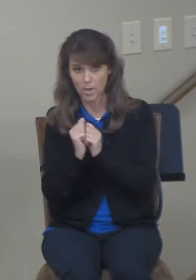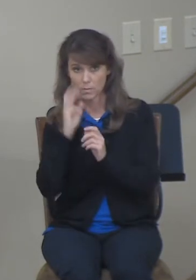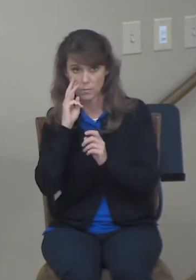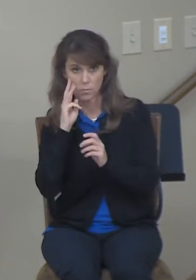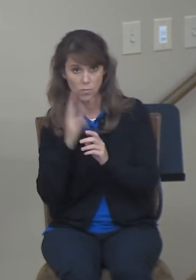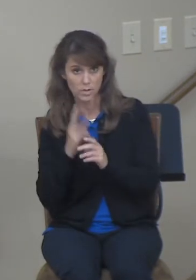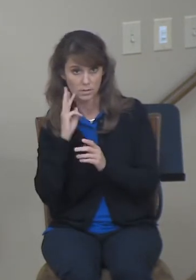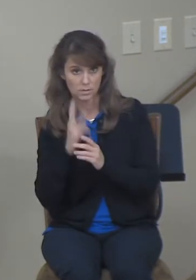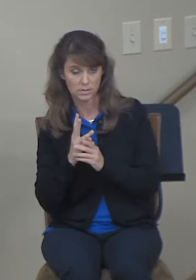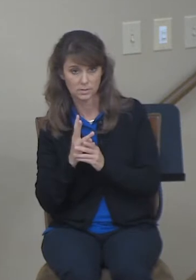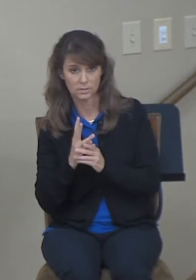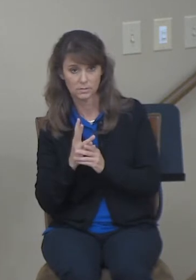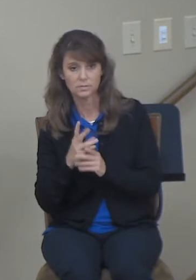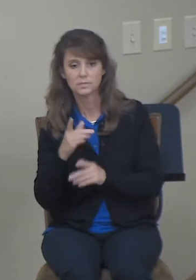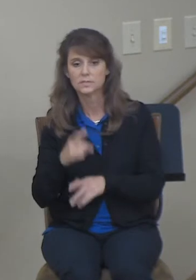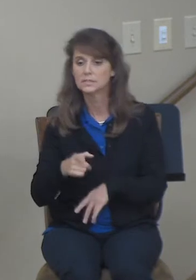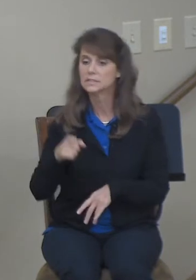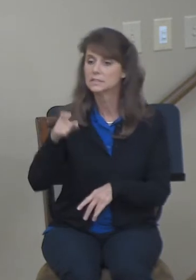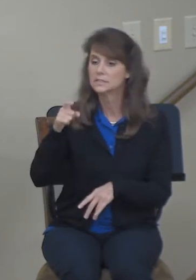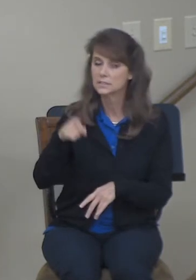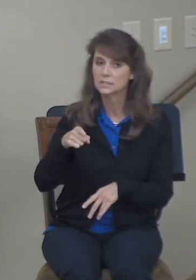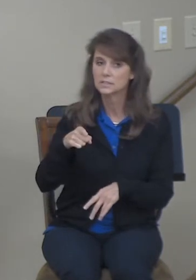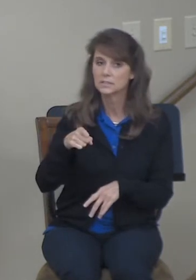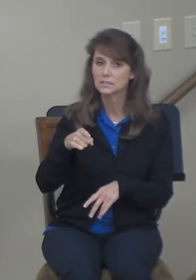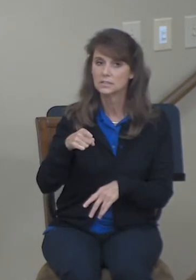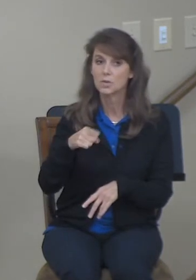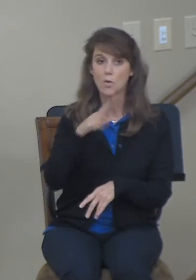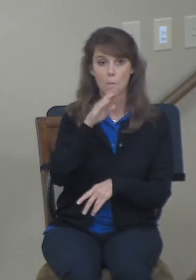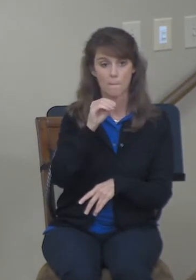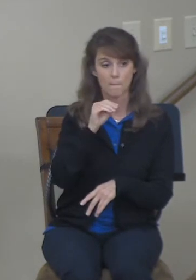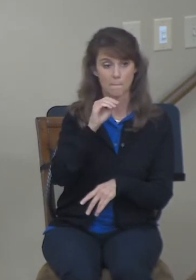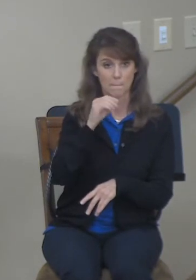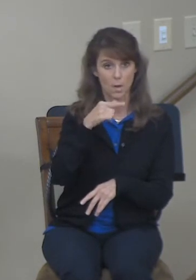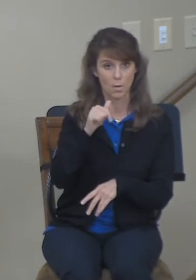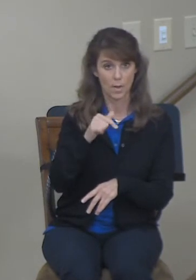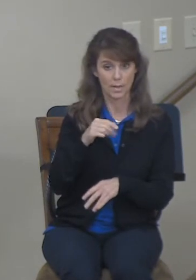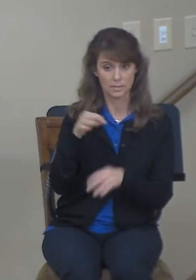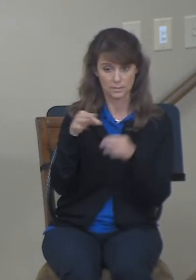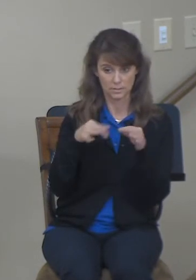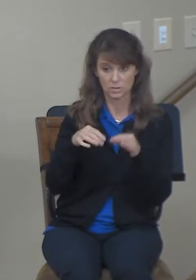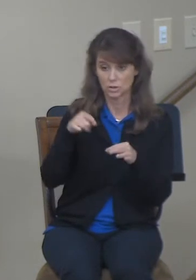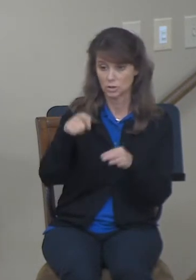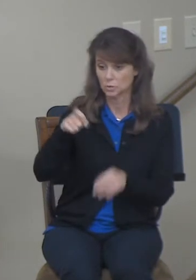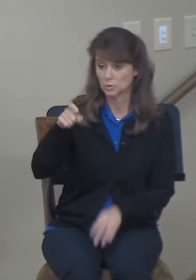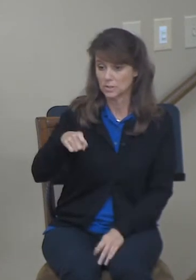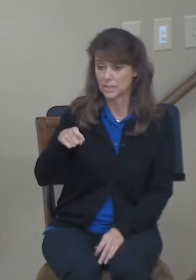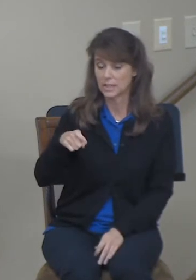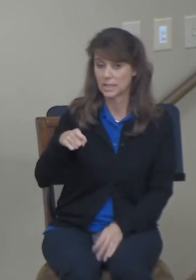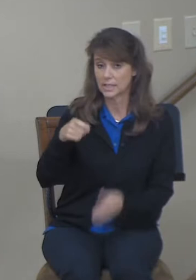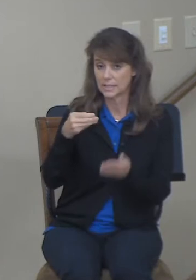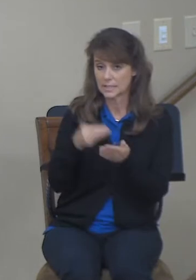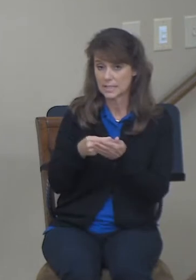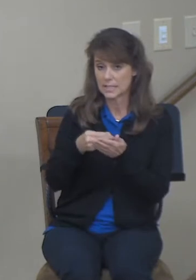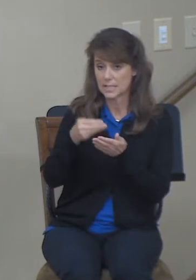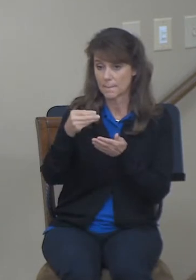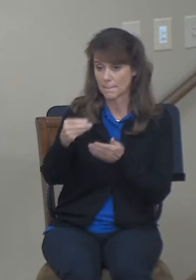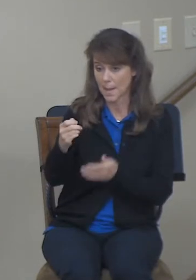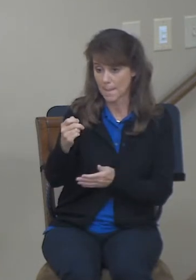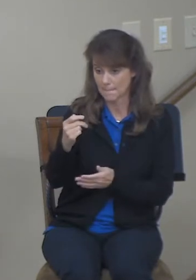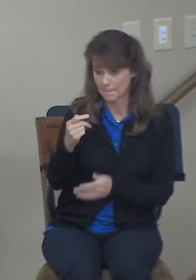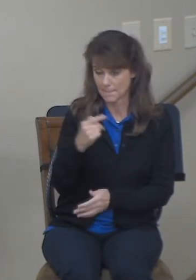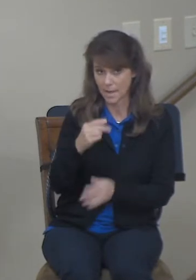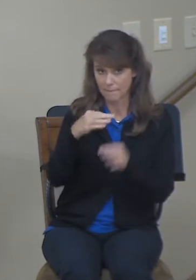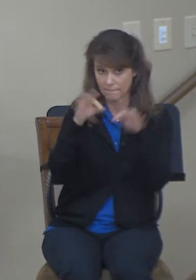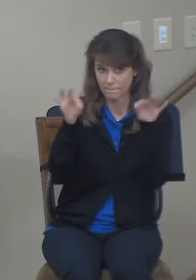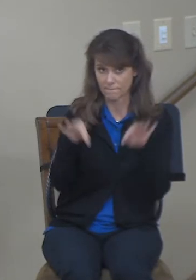to buy back the field of Elimelech. It seems to me throughout this